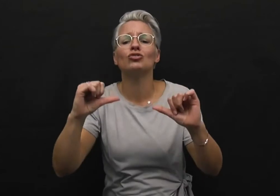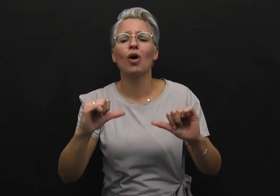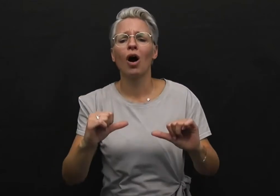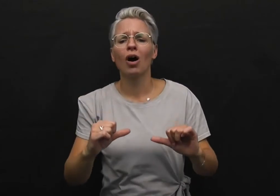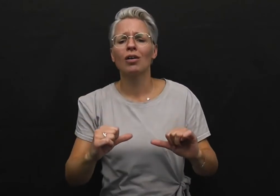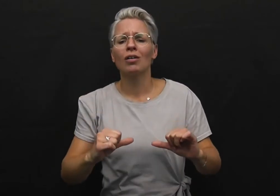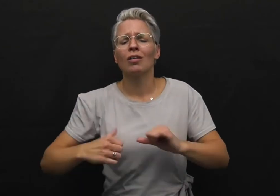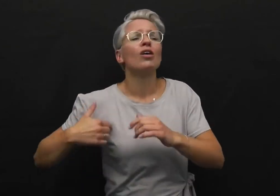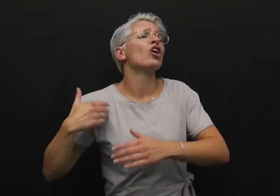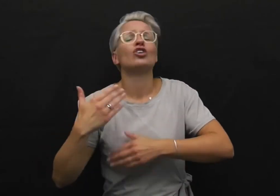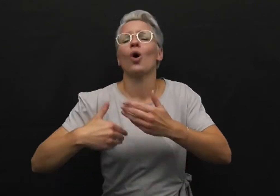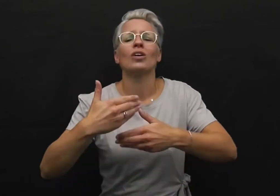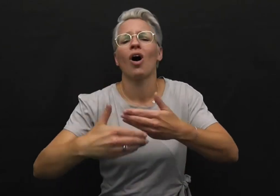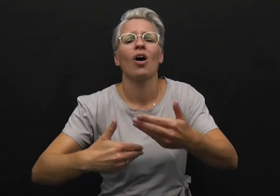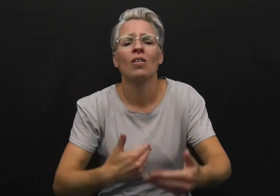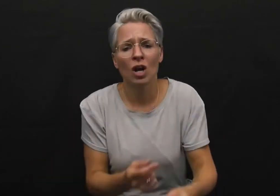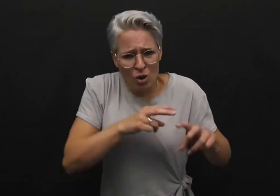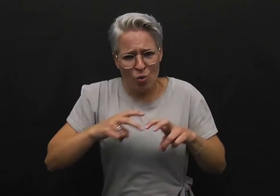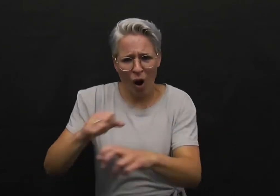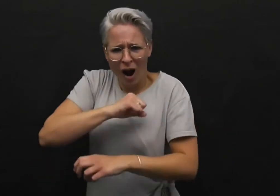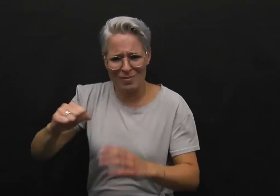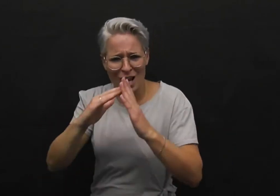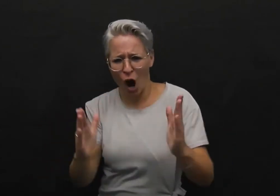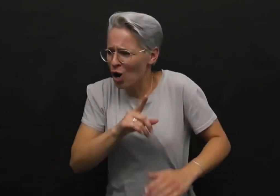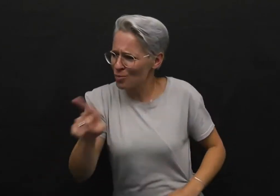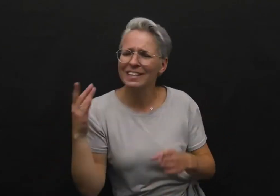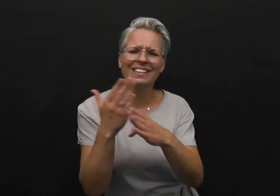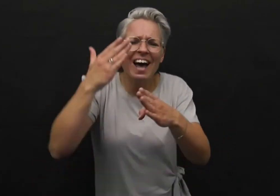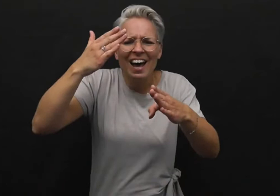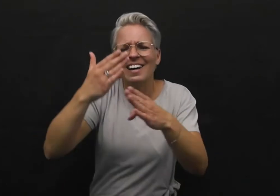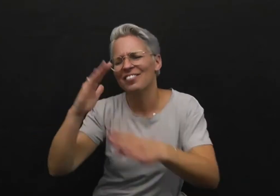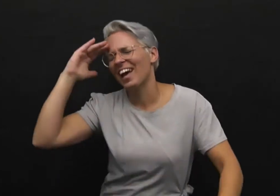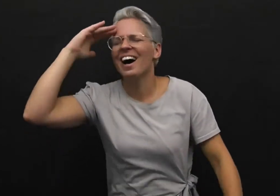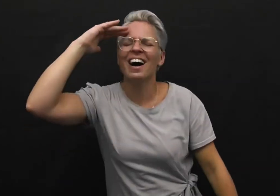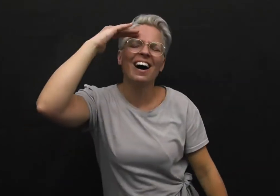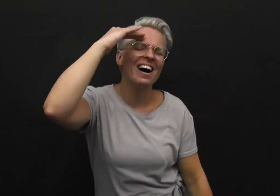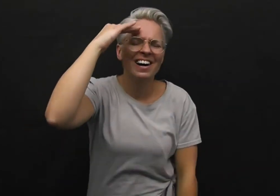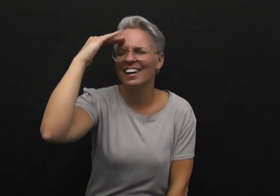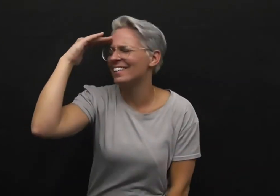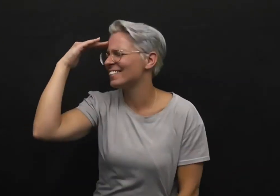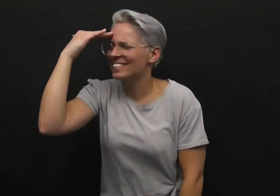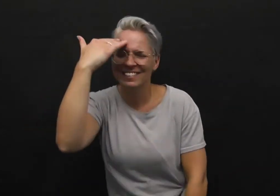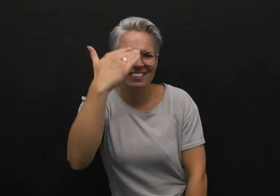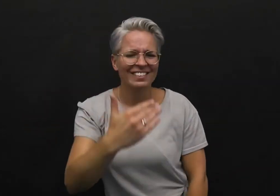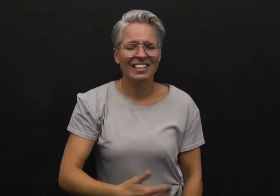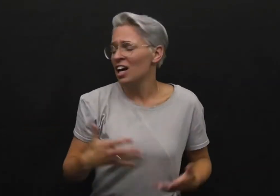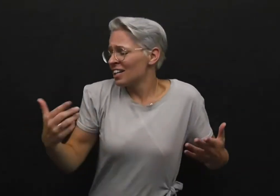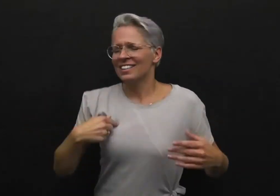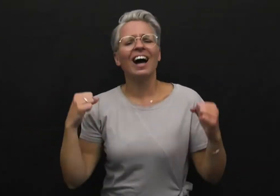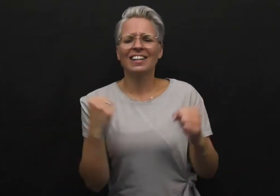wrong going on Walk me home in the day and night I